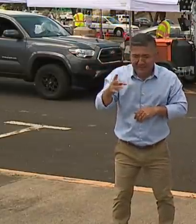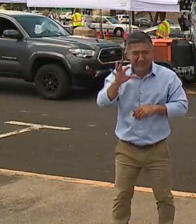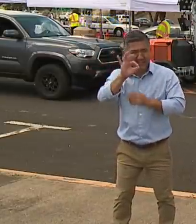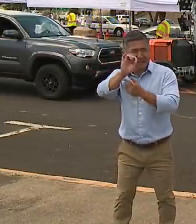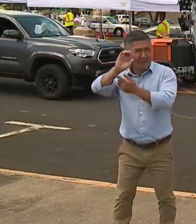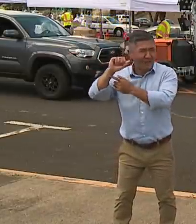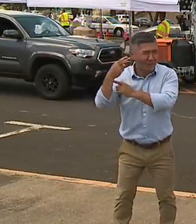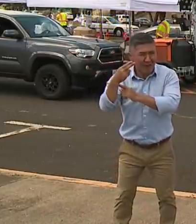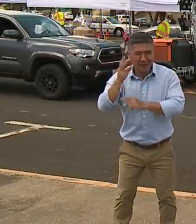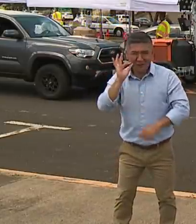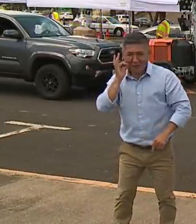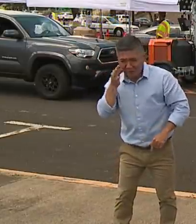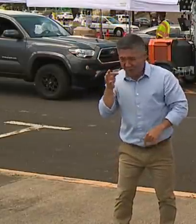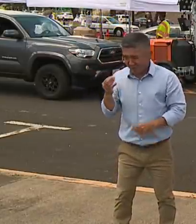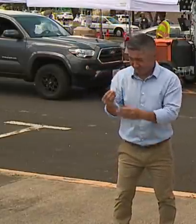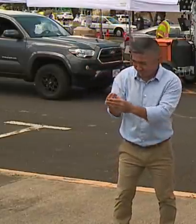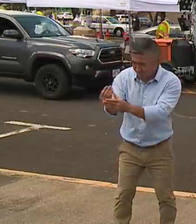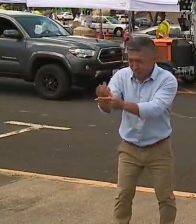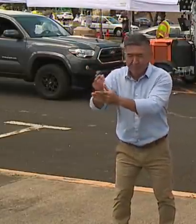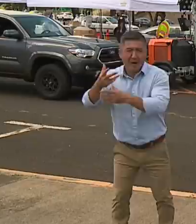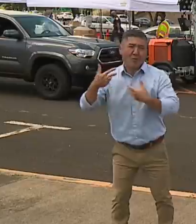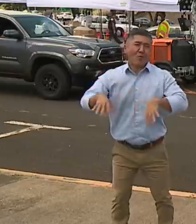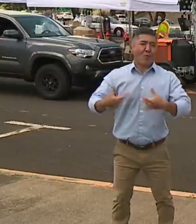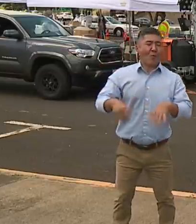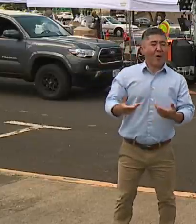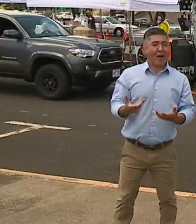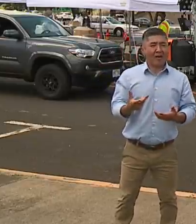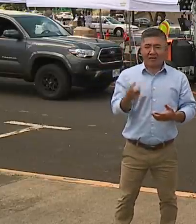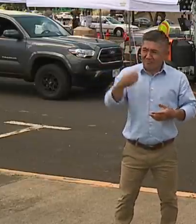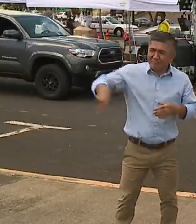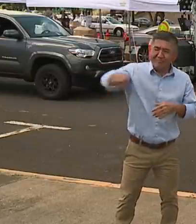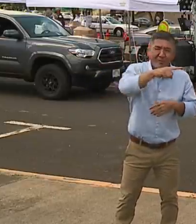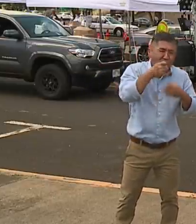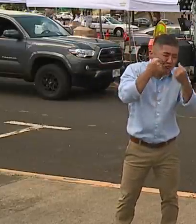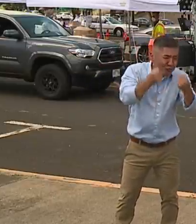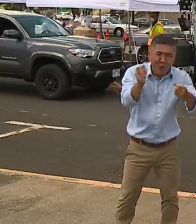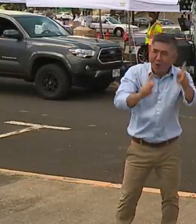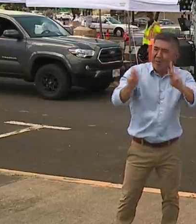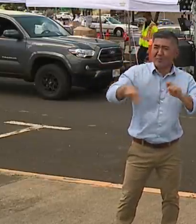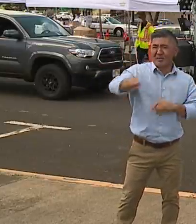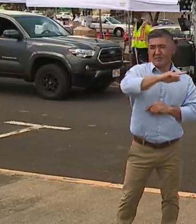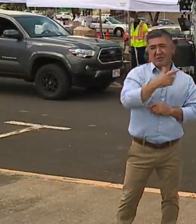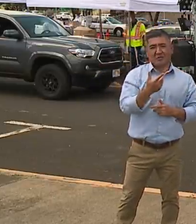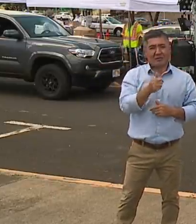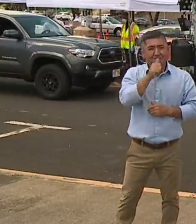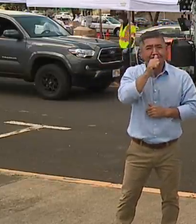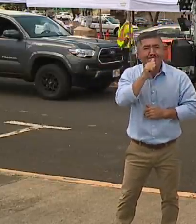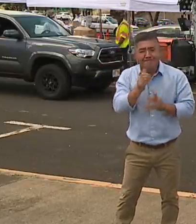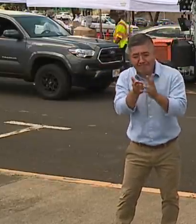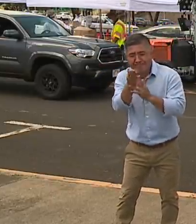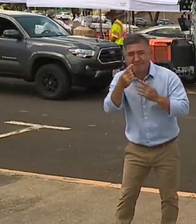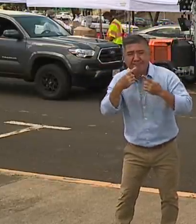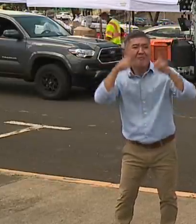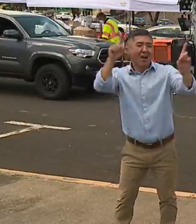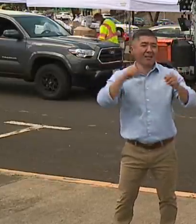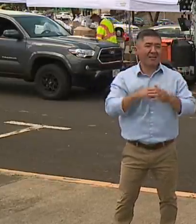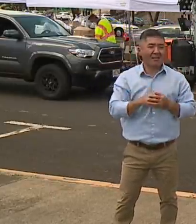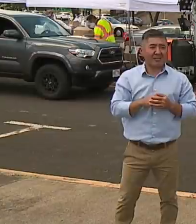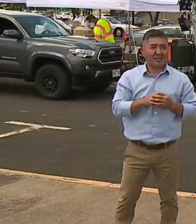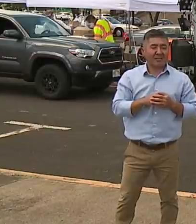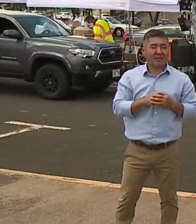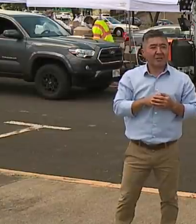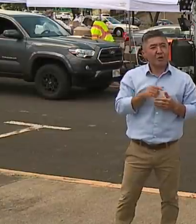across the island. And I want you to know you are strong, you're resilient, and you will get through this. Don't look at this two weeks,